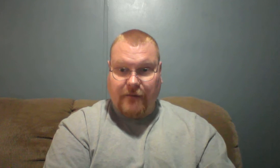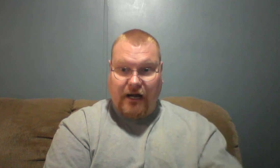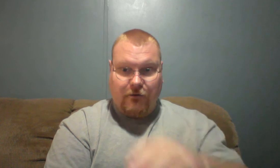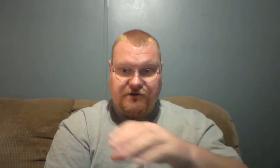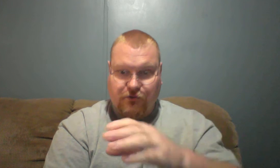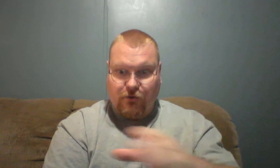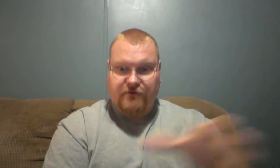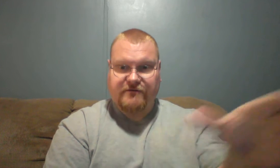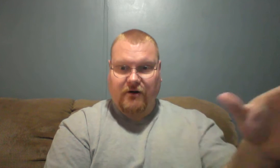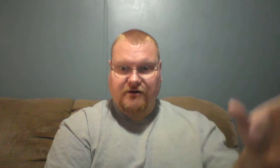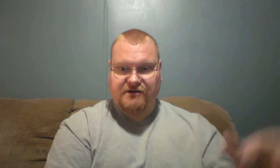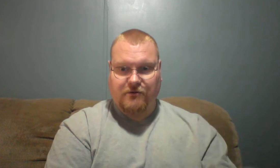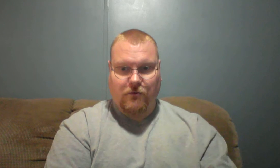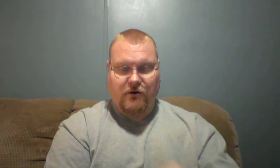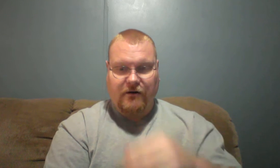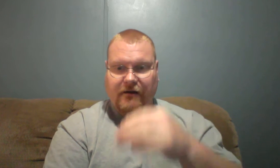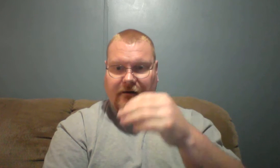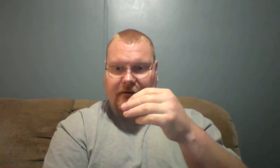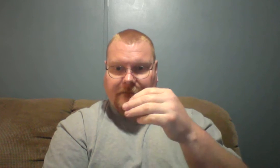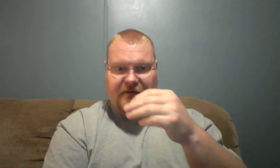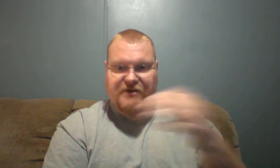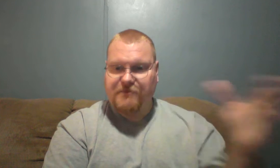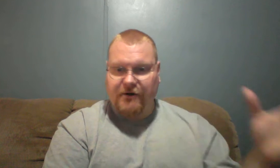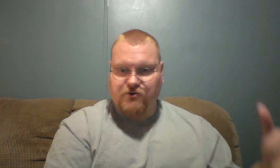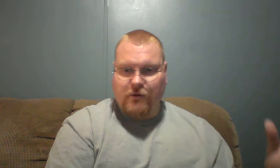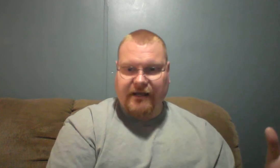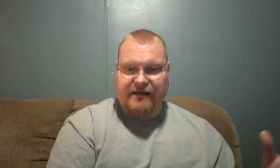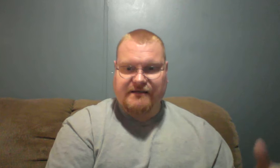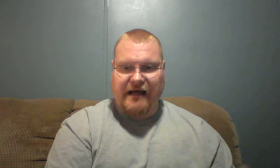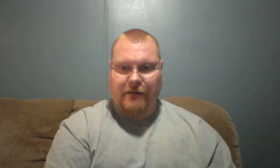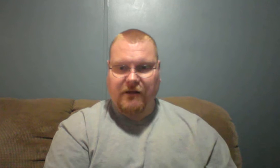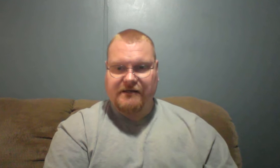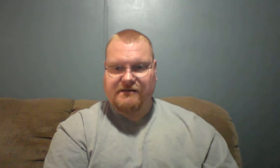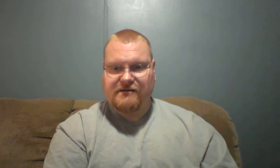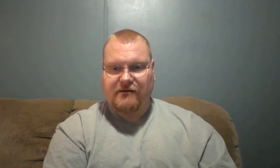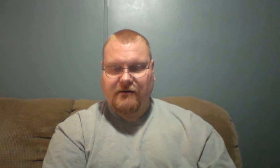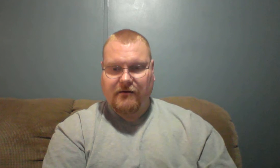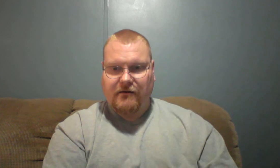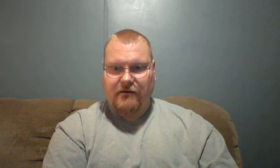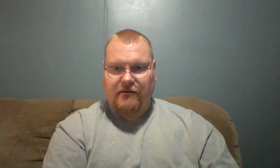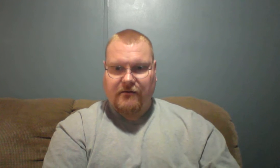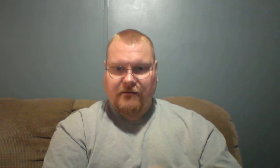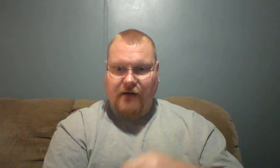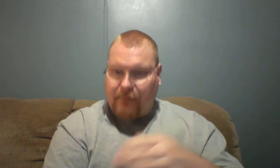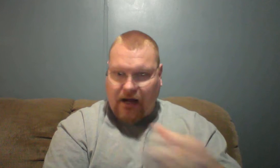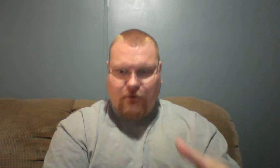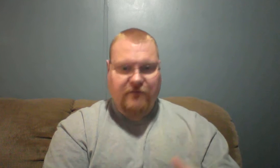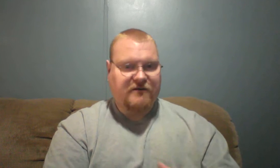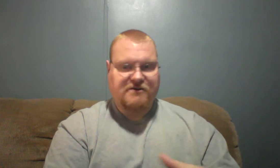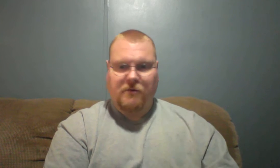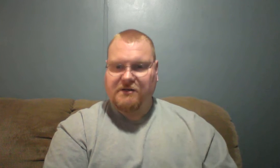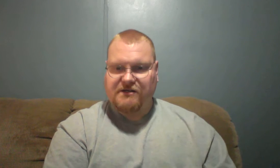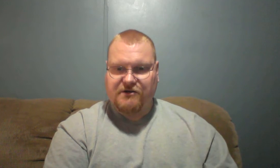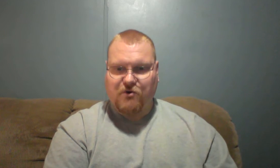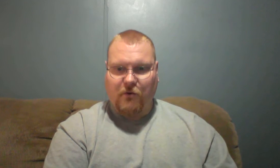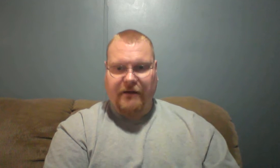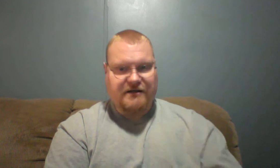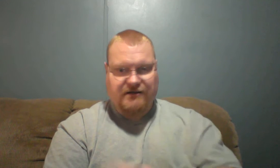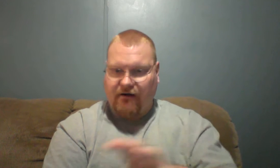powers and the rulers of darkness of the world and the spiritual wickedness in high places. A power over the serpents and the scorpions and all the